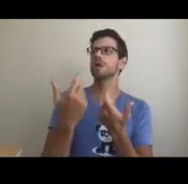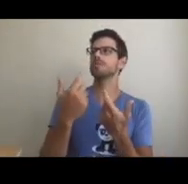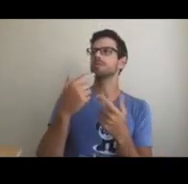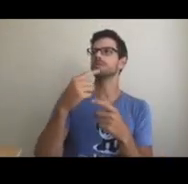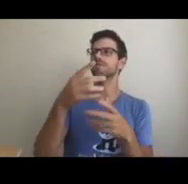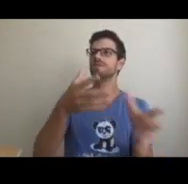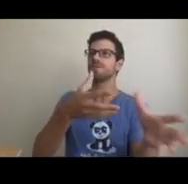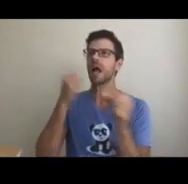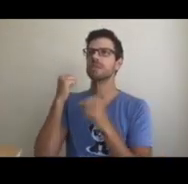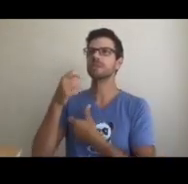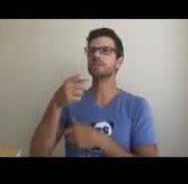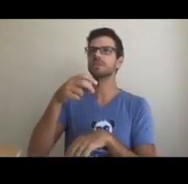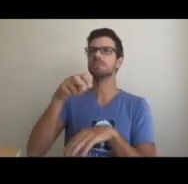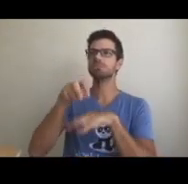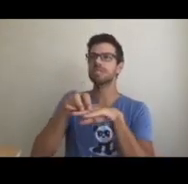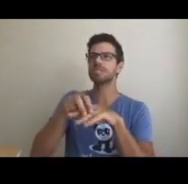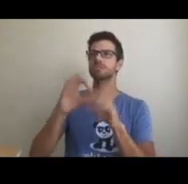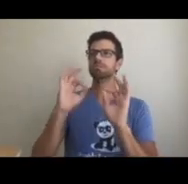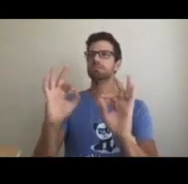and is a convertible.